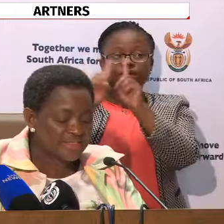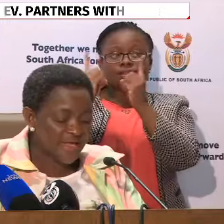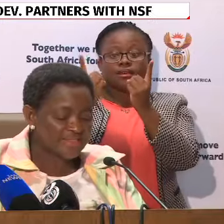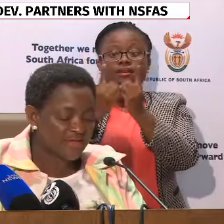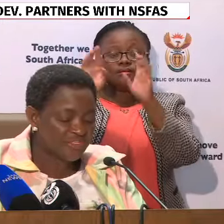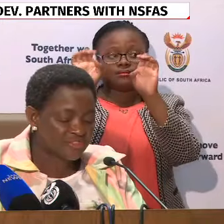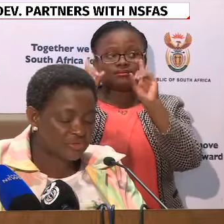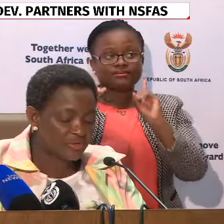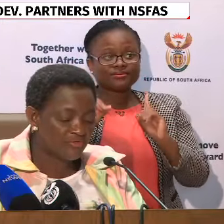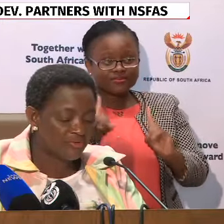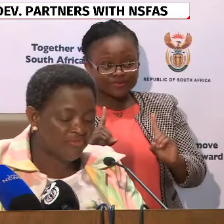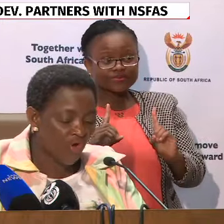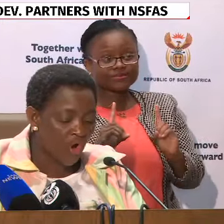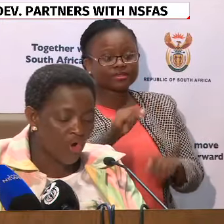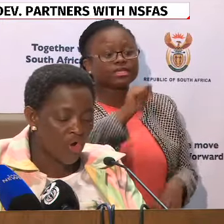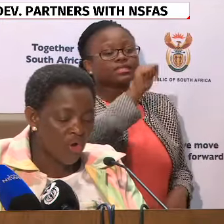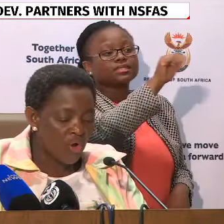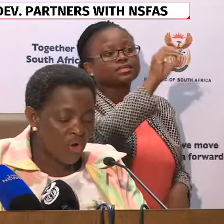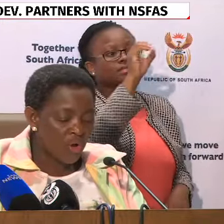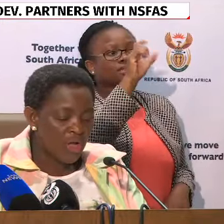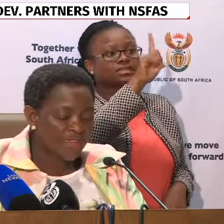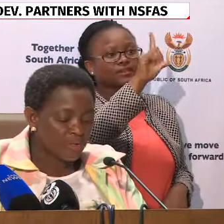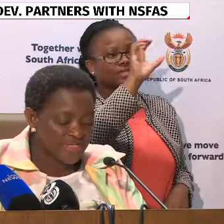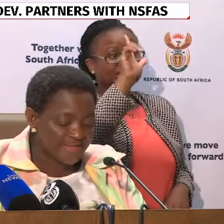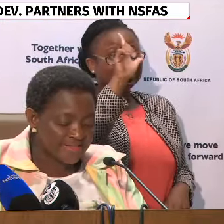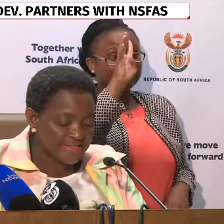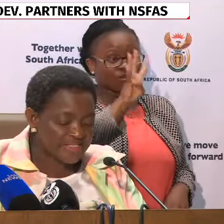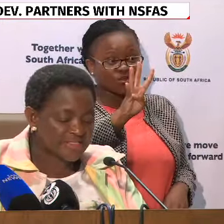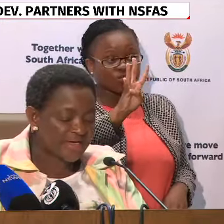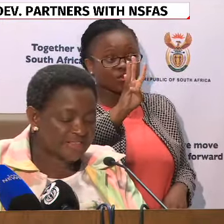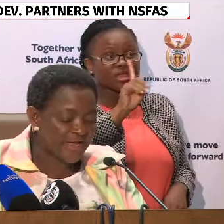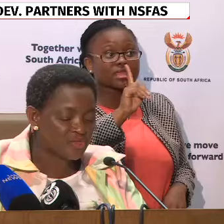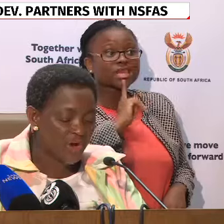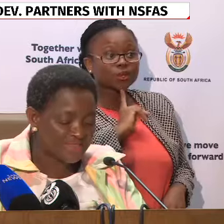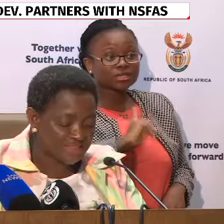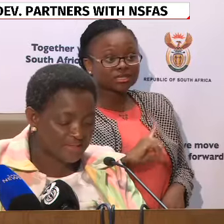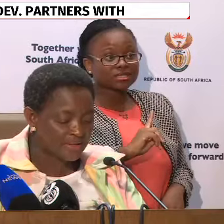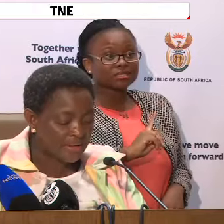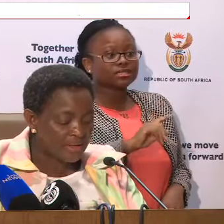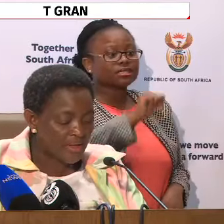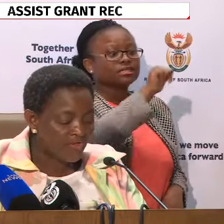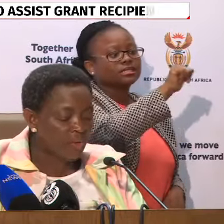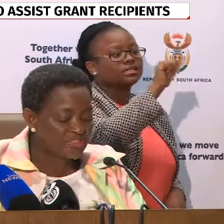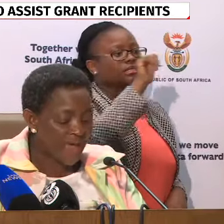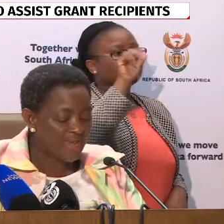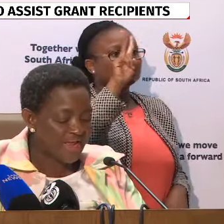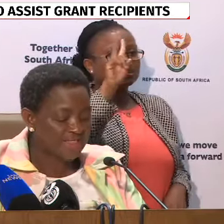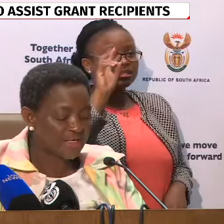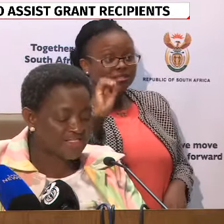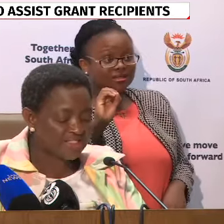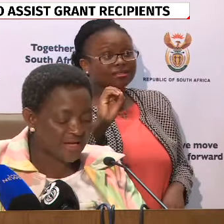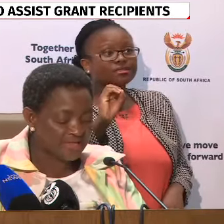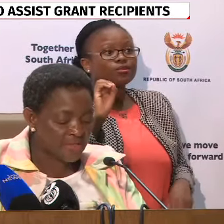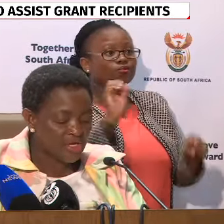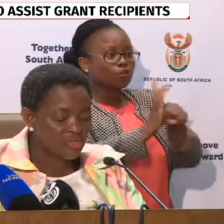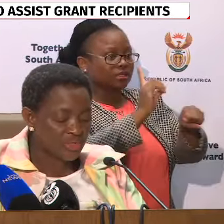674,620 full-time learners